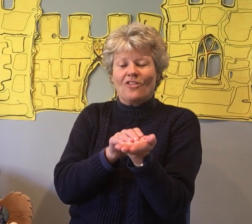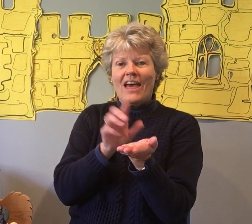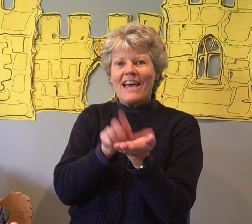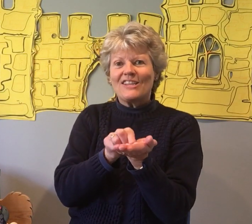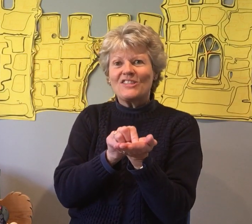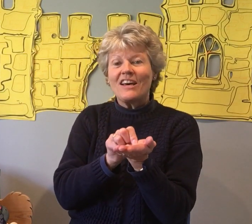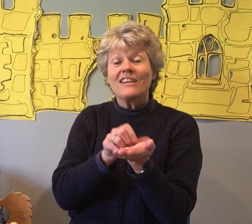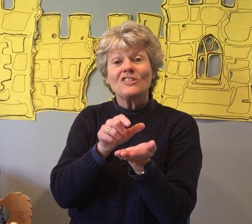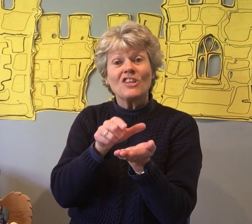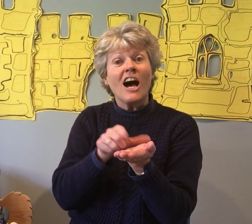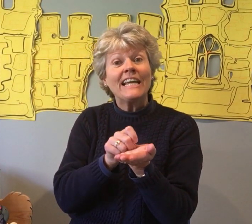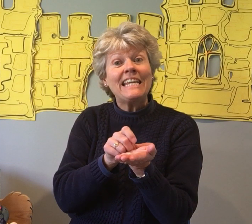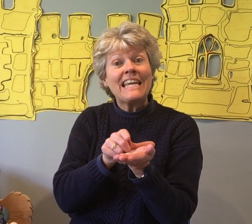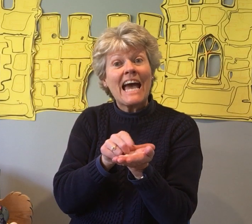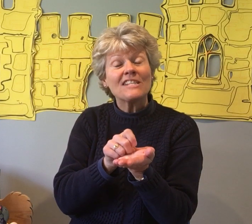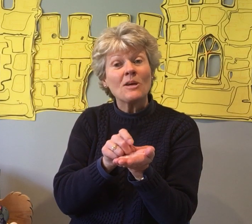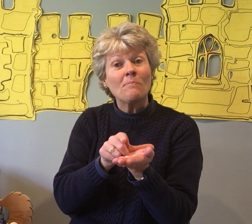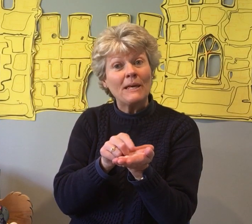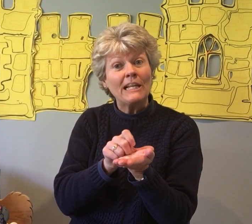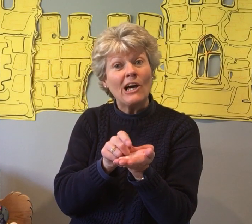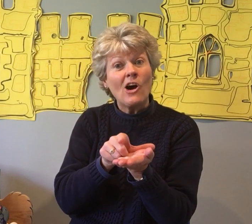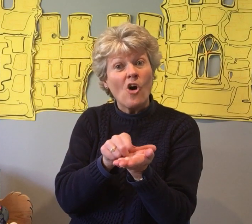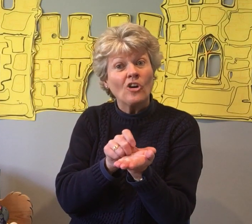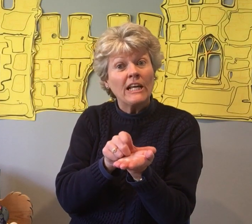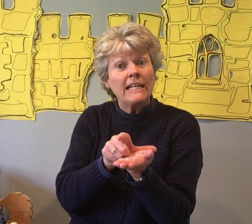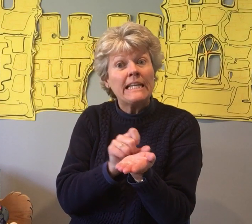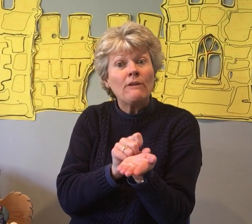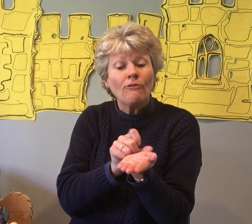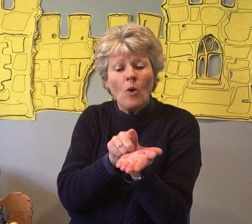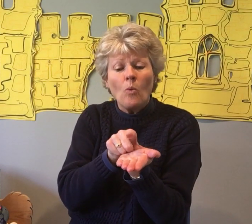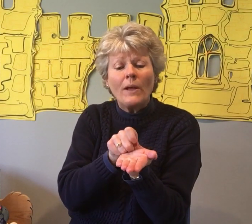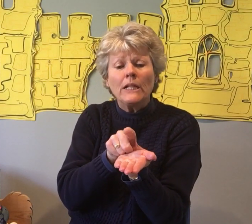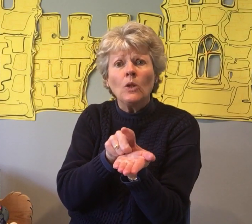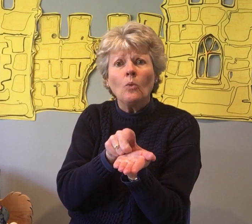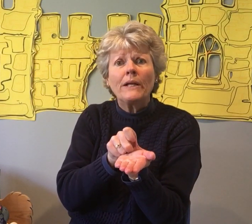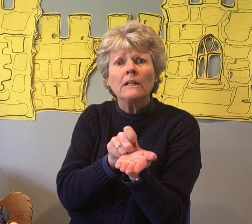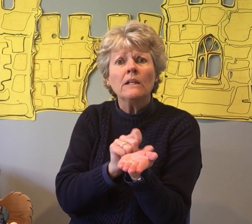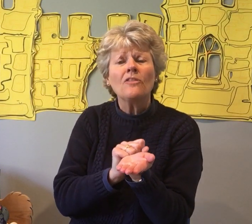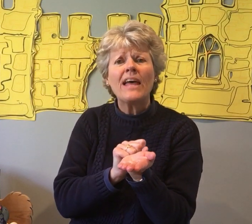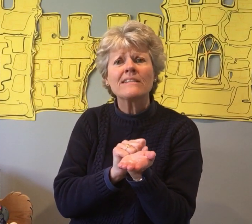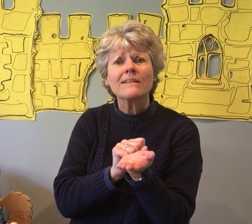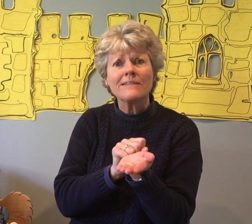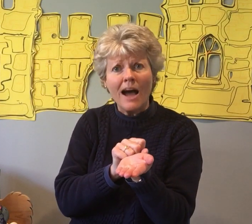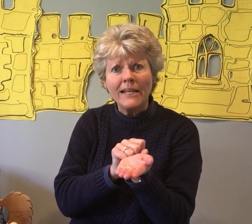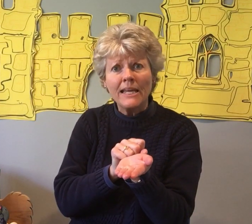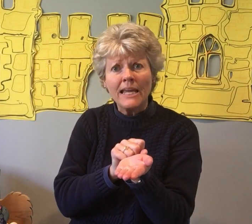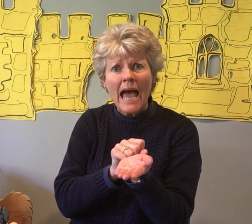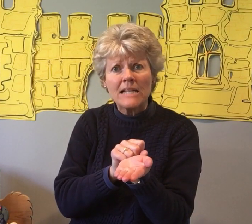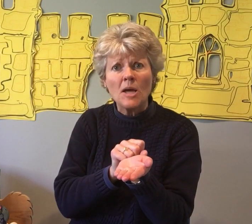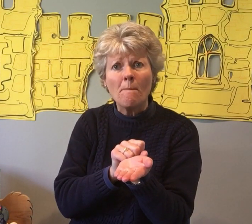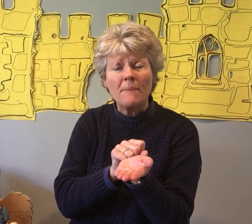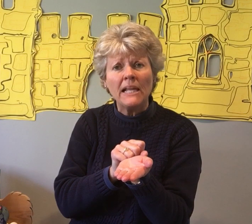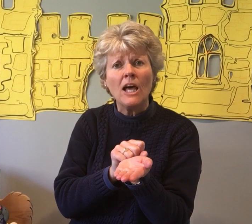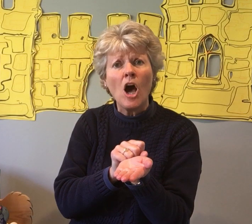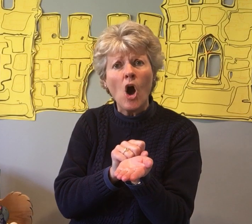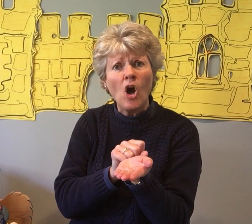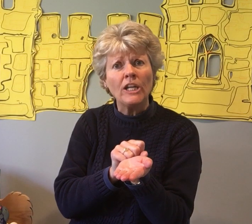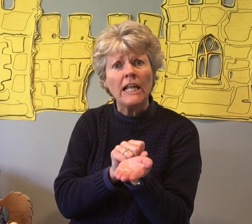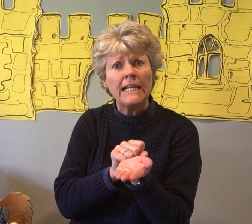There's a tiny caterpillar on a leaf. Wiggle, wiggle. There's a tiny caterpillar on a